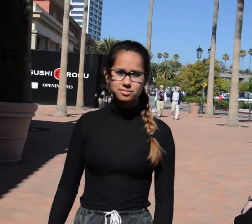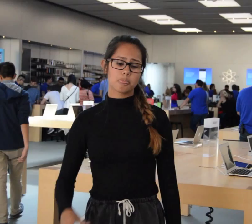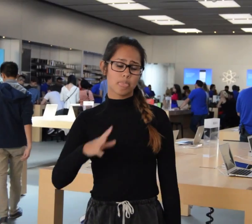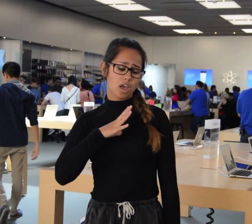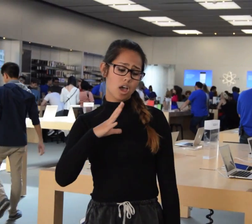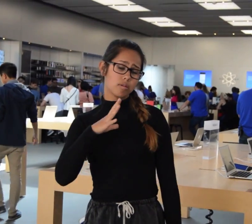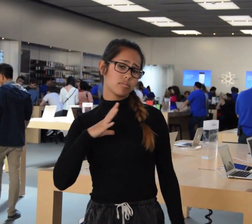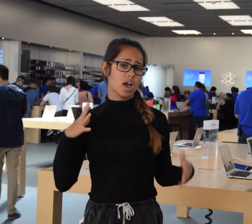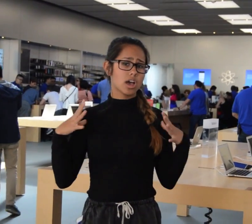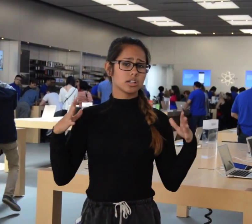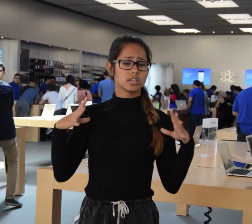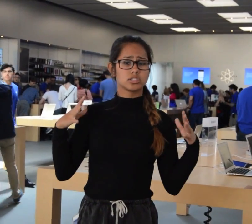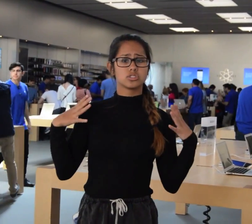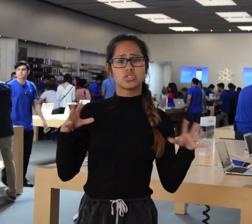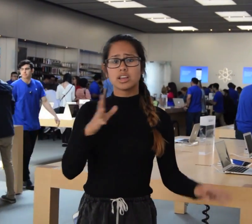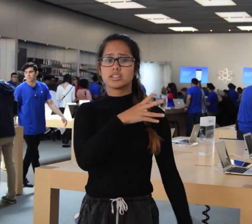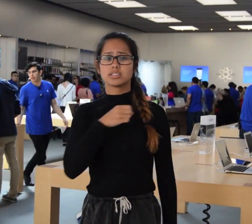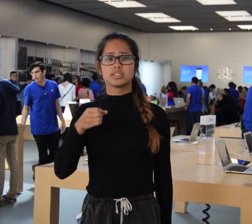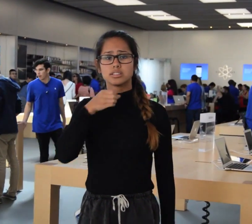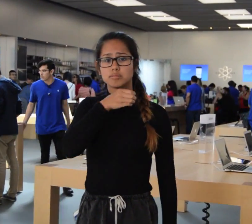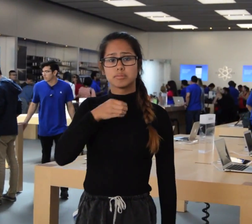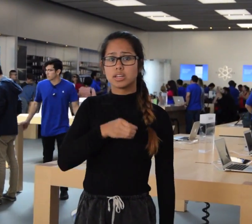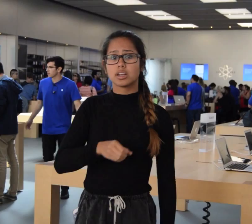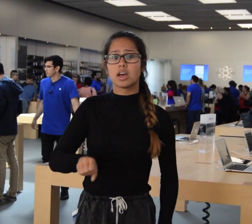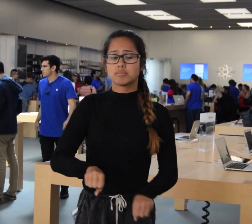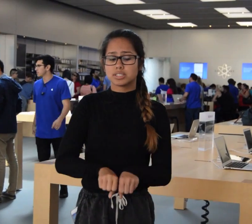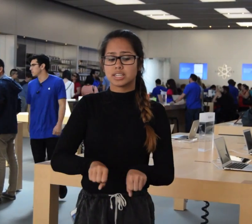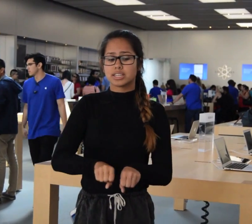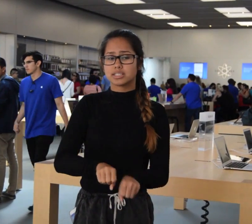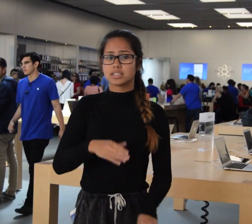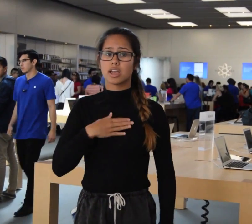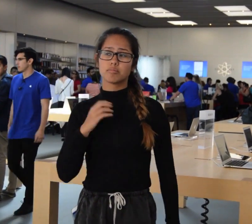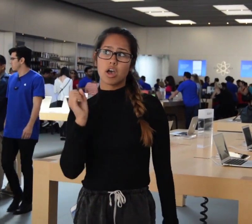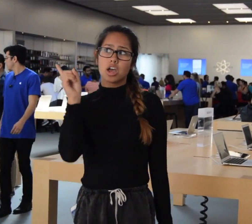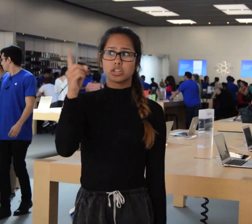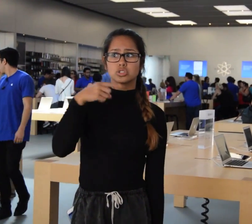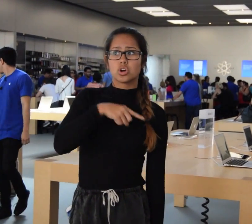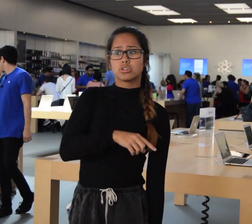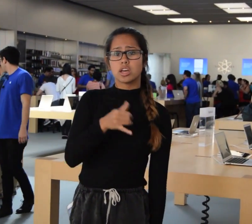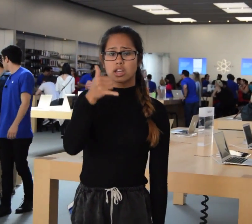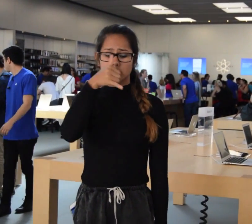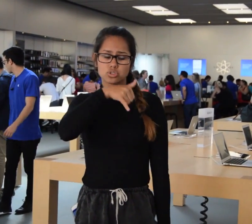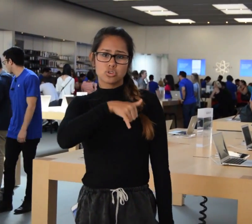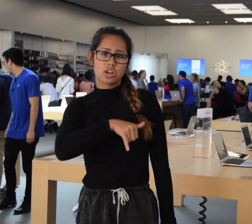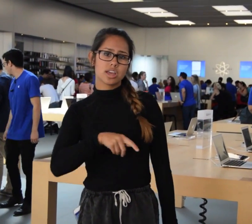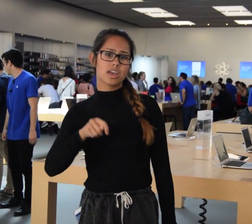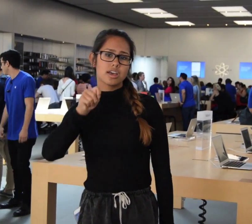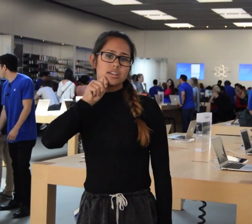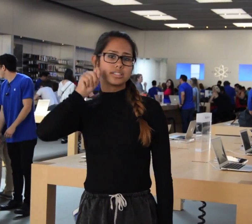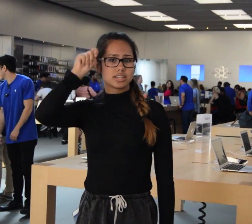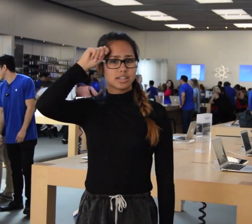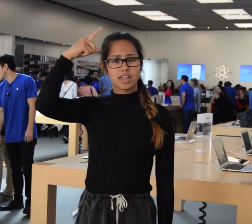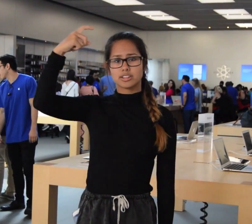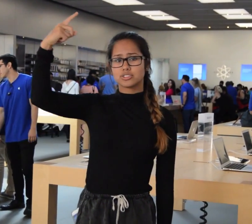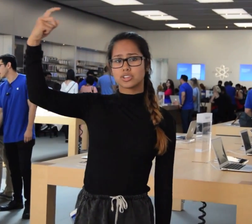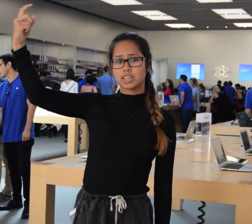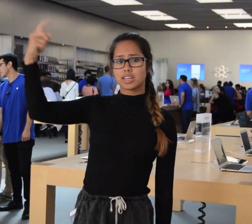A backless dress and some beat-up sneaks My discotheque, Juliet, teenage dream